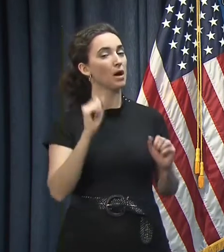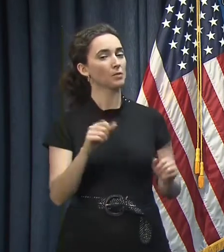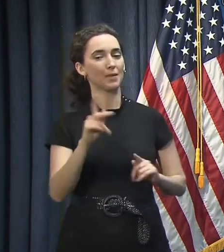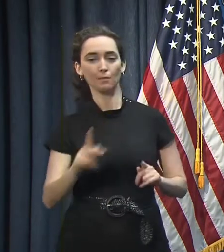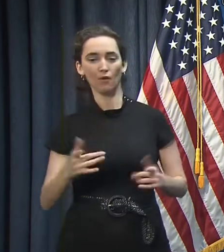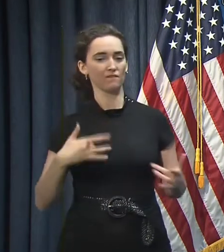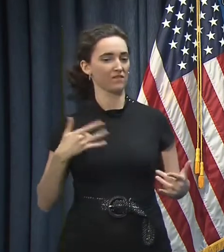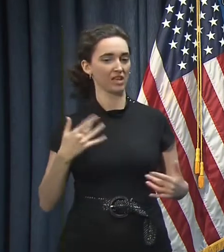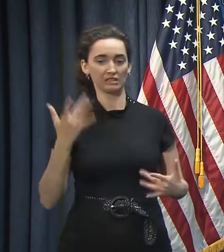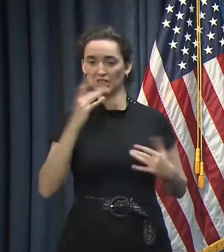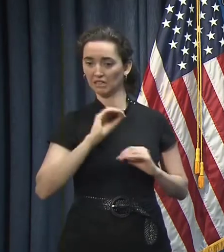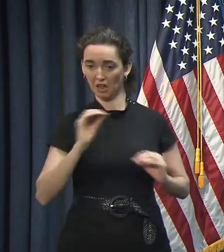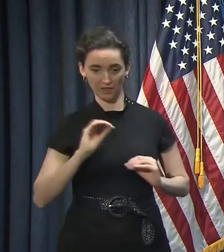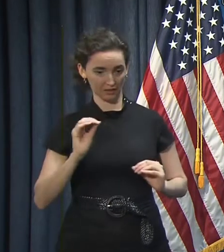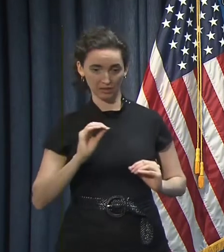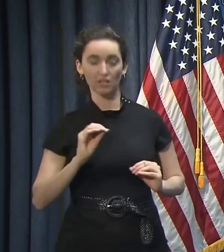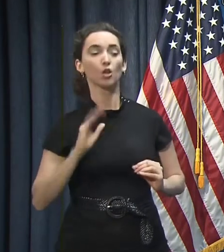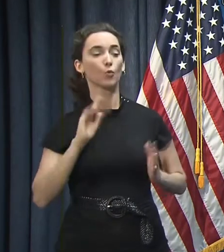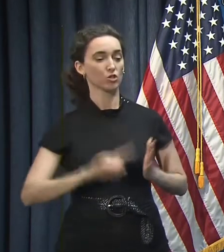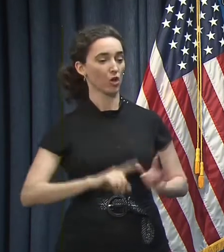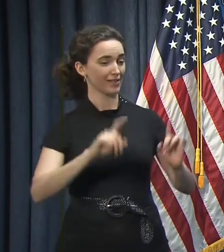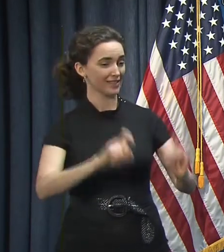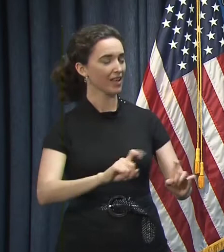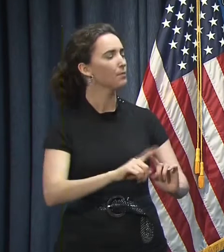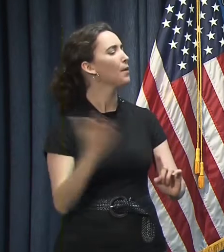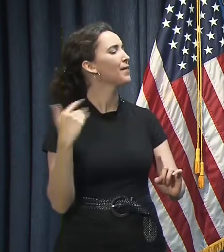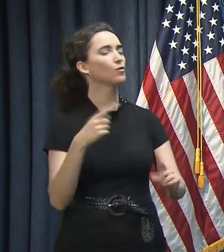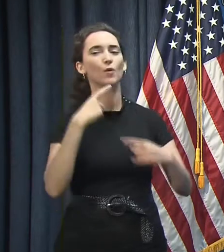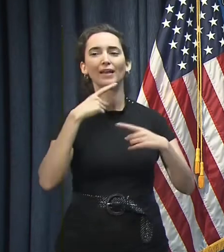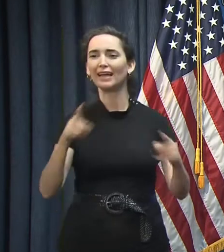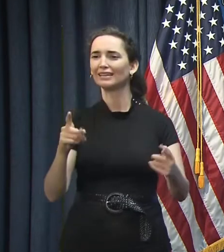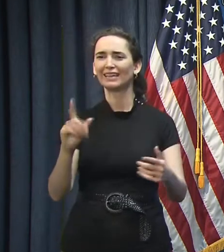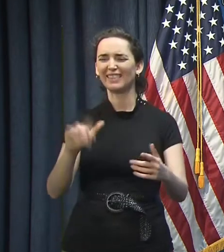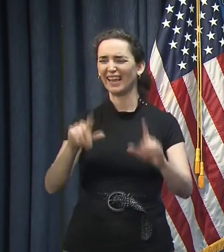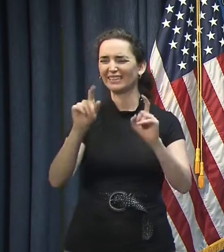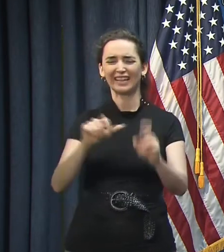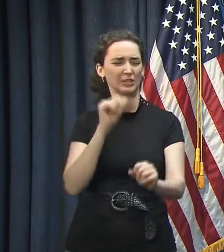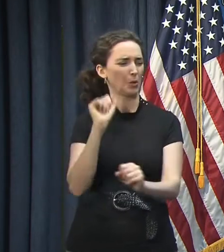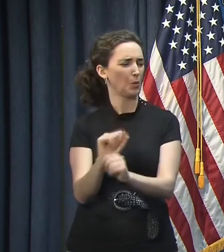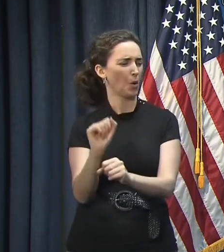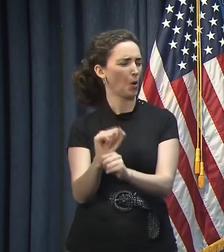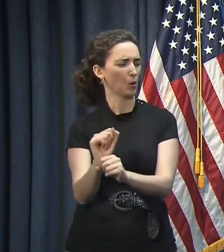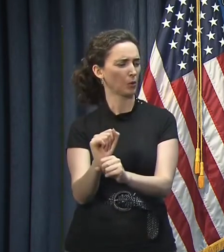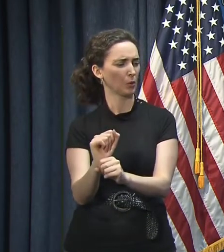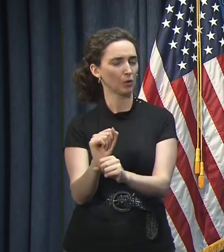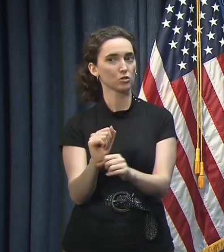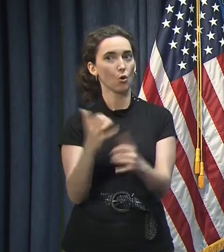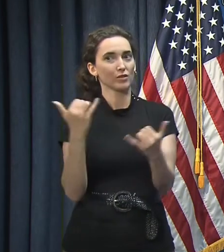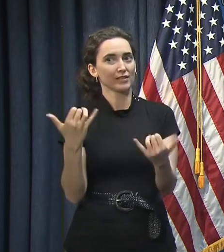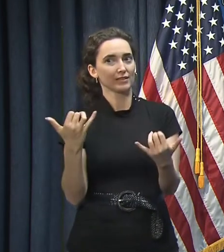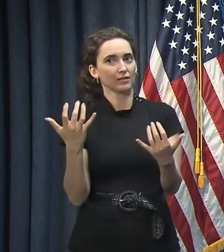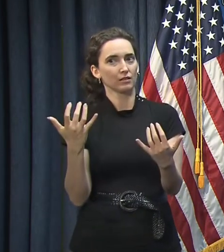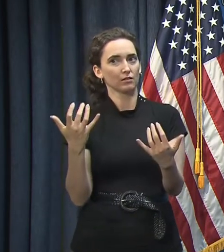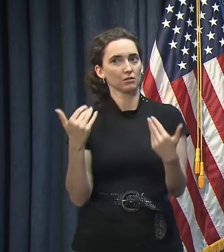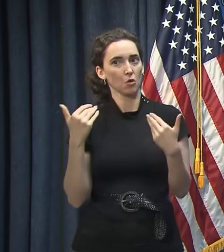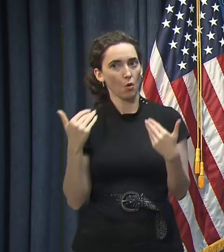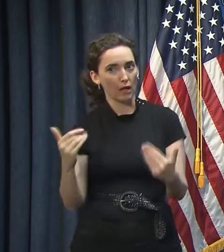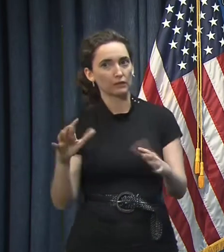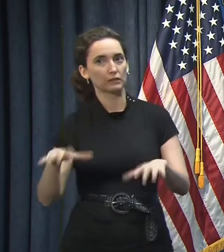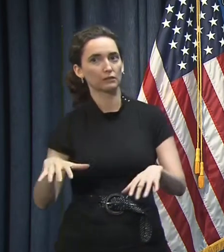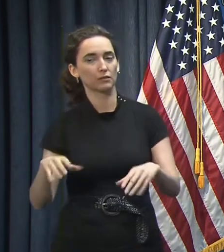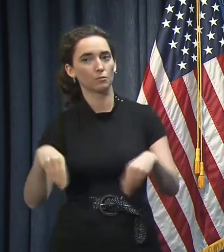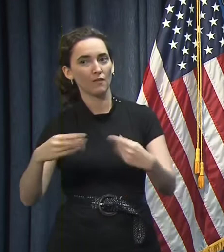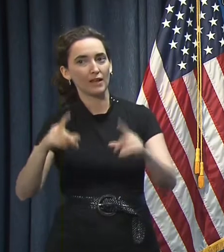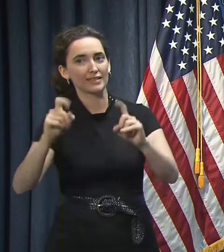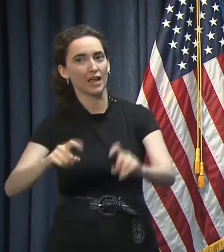people. I know in recent weeks you said these tests don't work for asymptomatic people. Can you address why we are now moving to test for asymptomatic